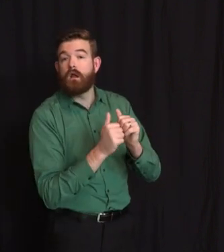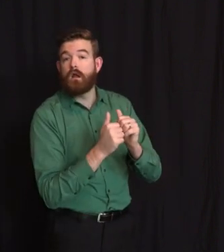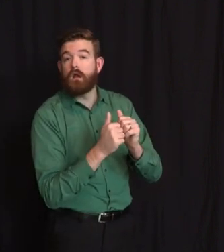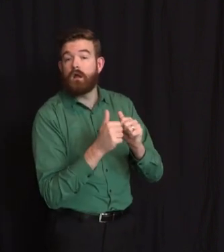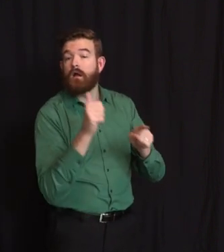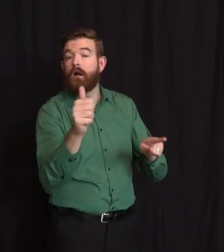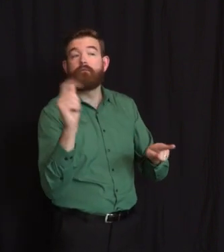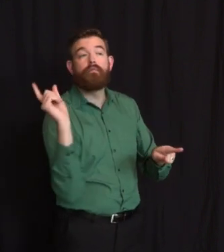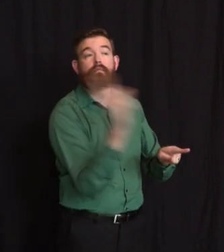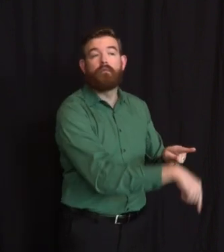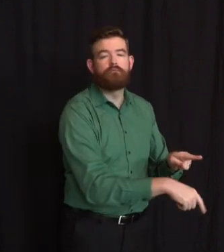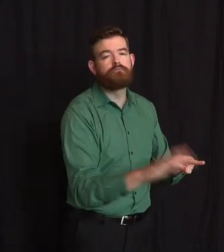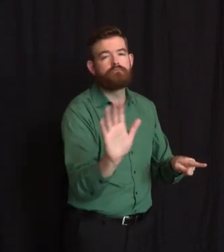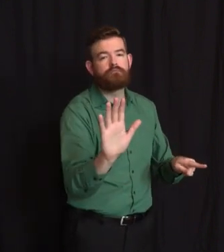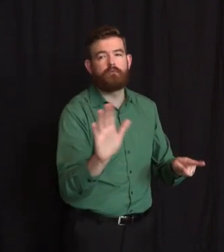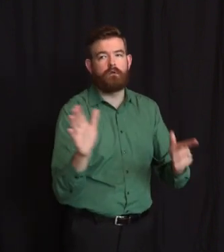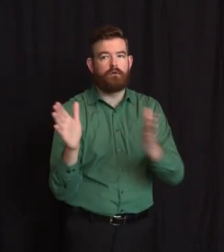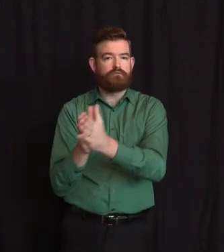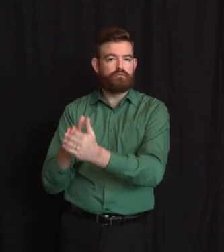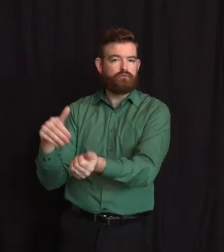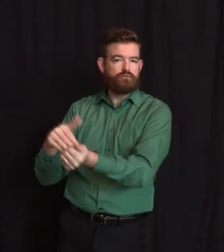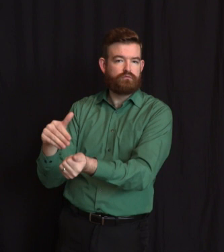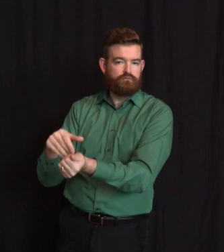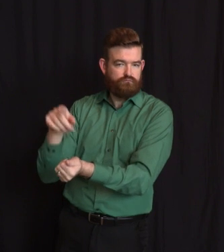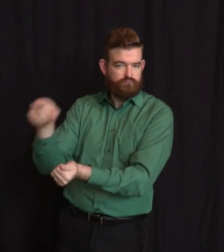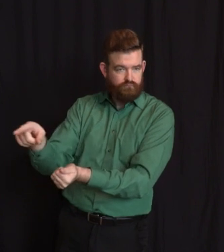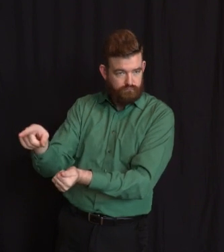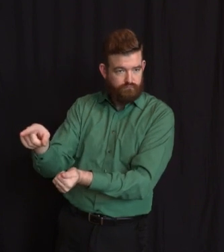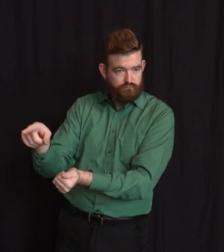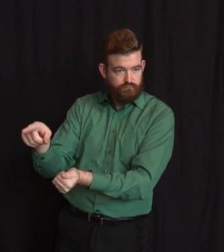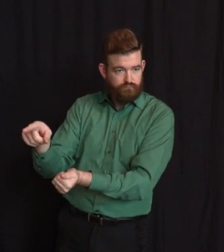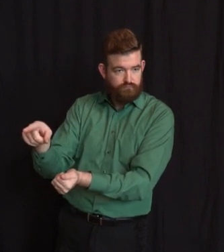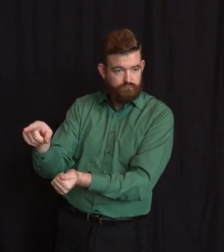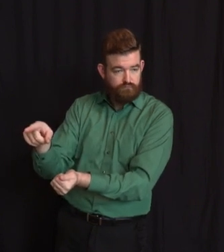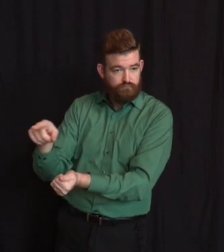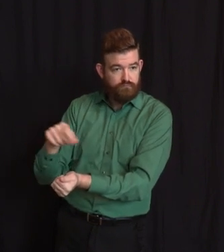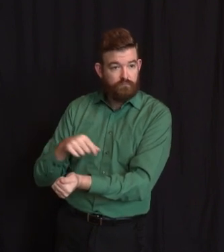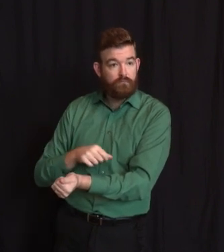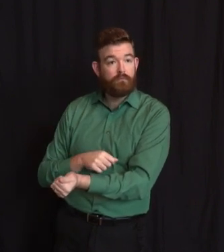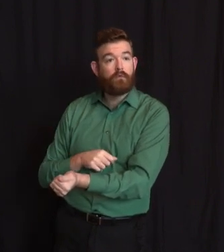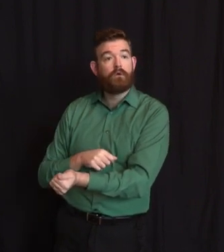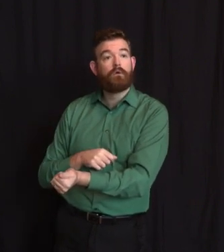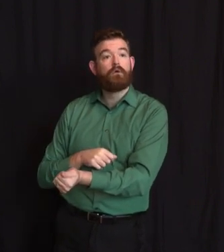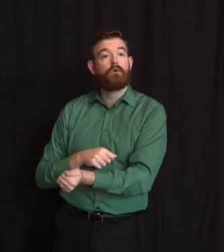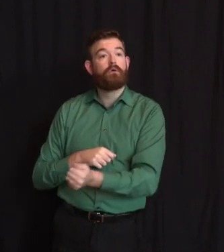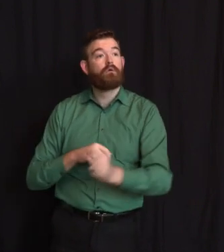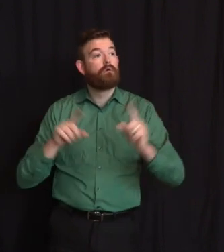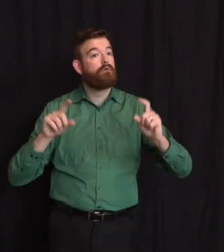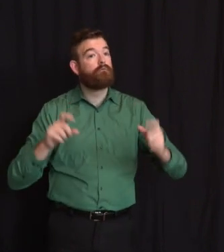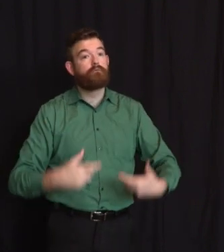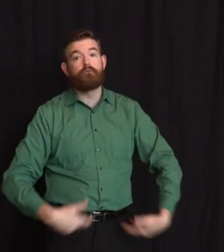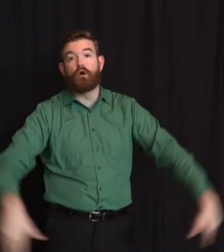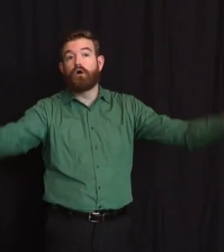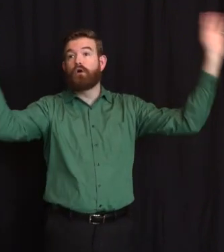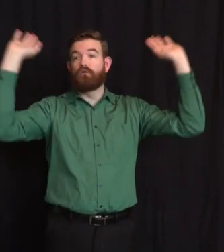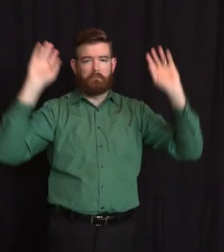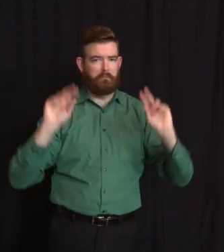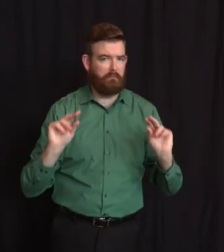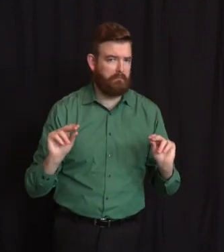a key component for our future decision making, as once we get through this emergency, our charge will be to aggressively attack